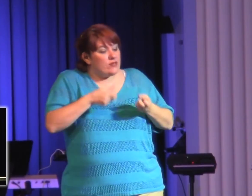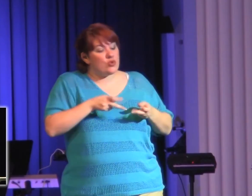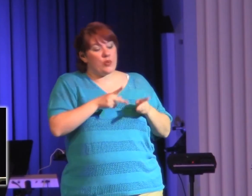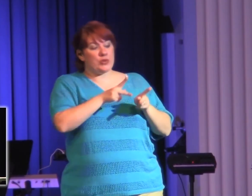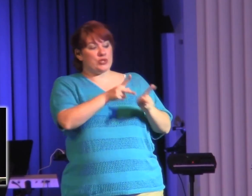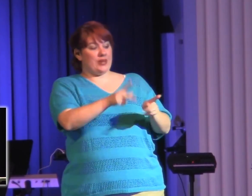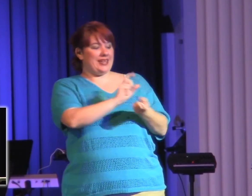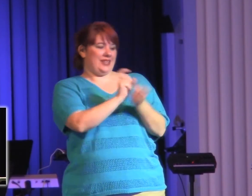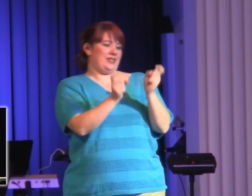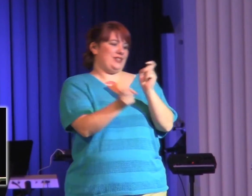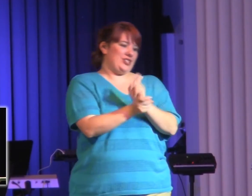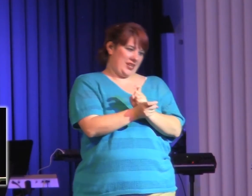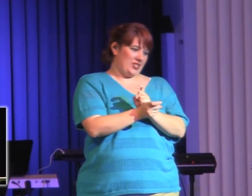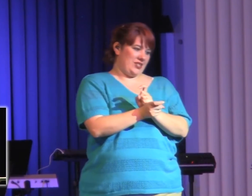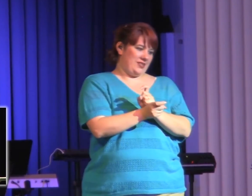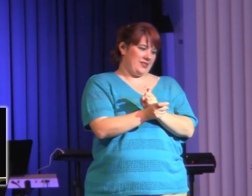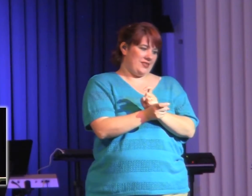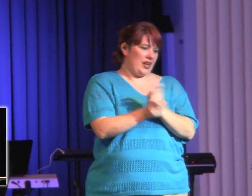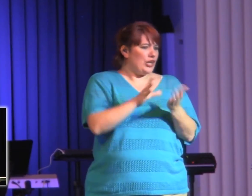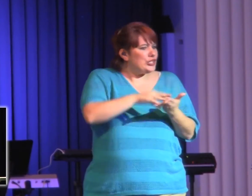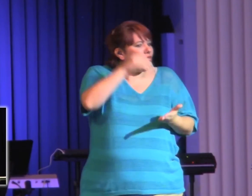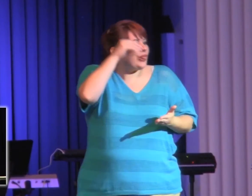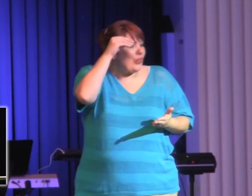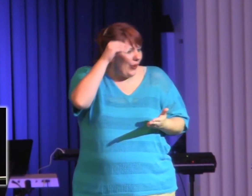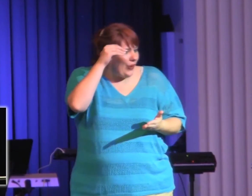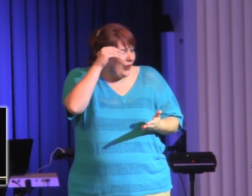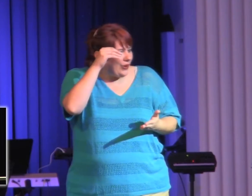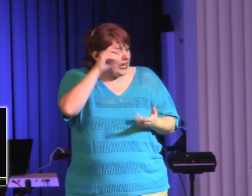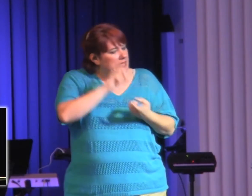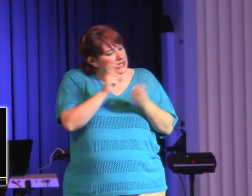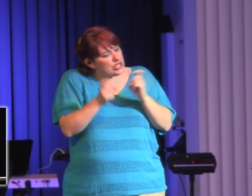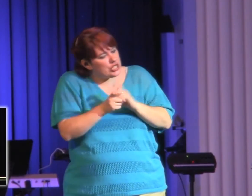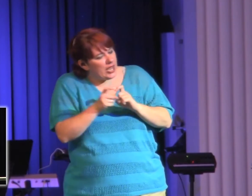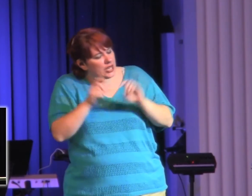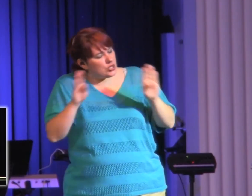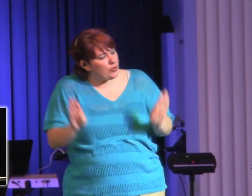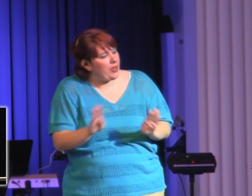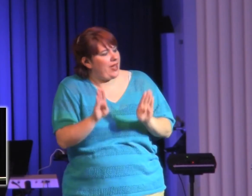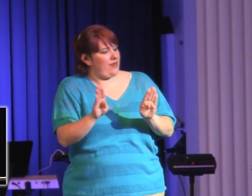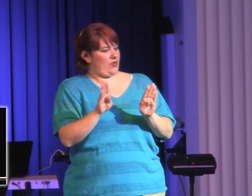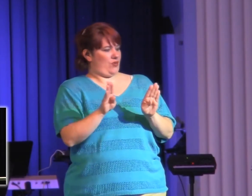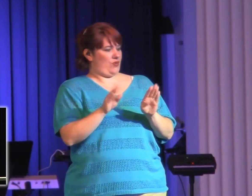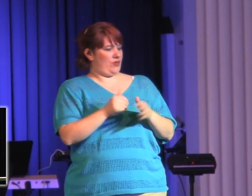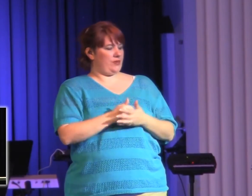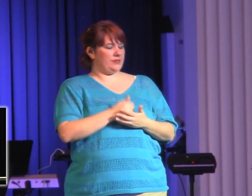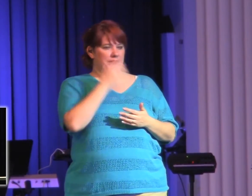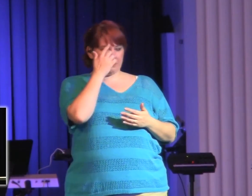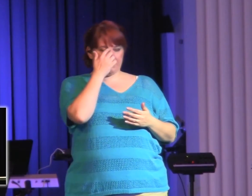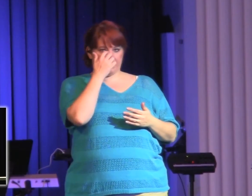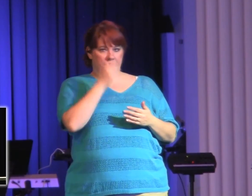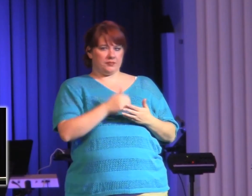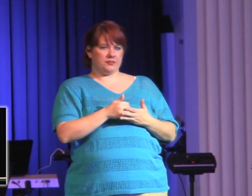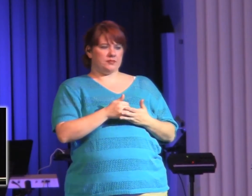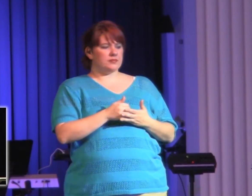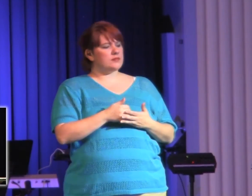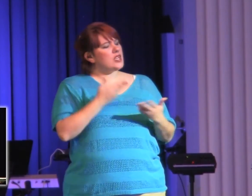different to my wife next time. Oh, guess what? When she asks for something, I'm going to get up. I'm going to do it. Oh, I'm going to see this as a ministry,